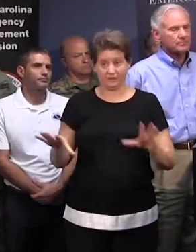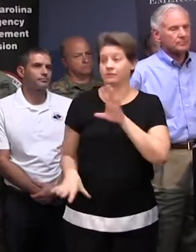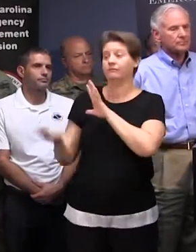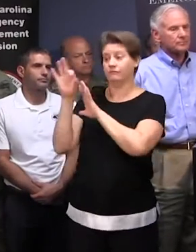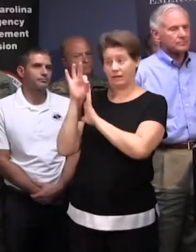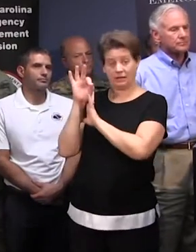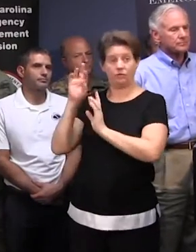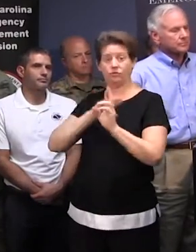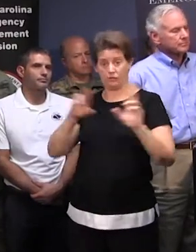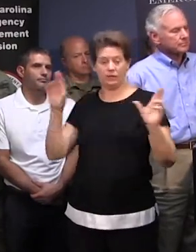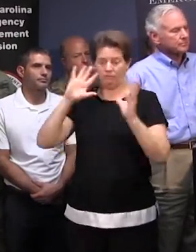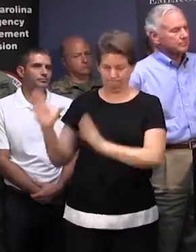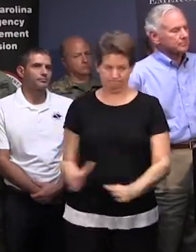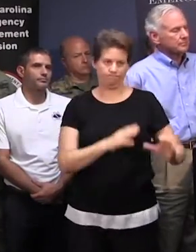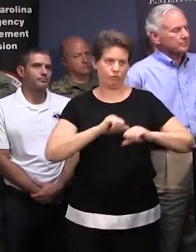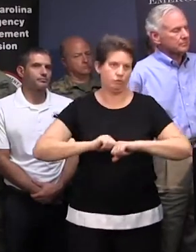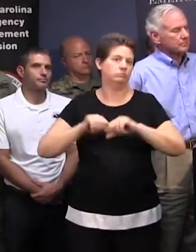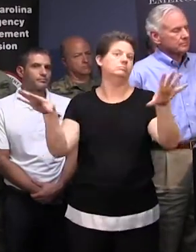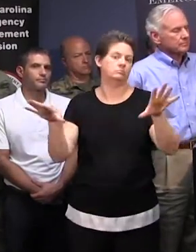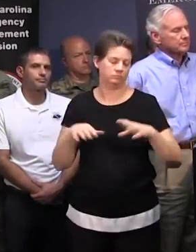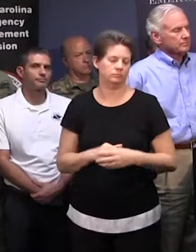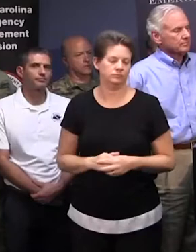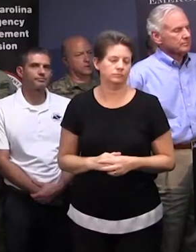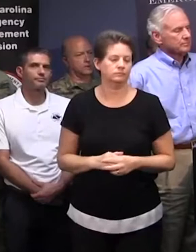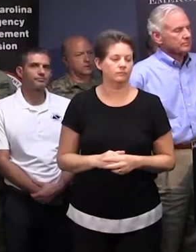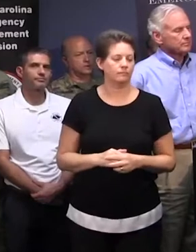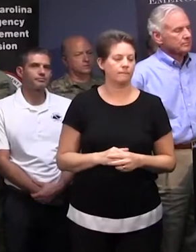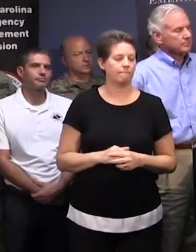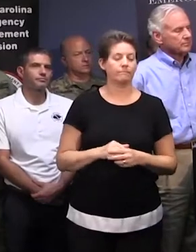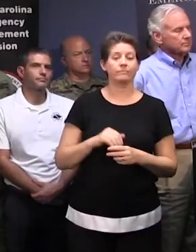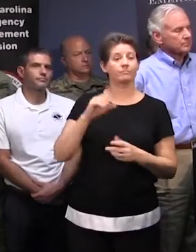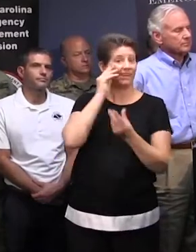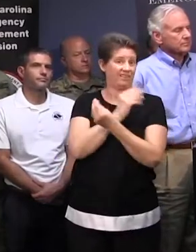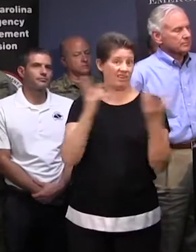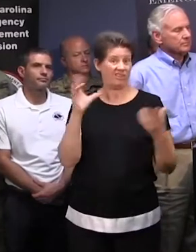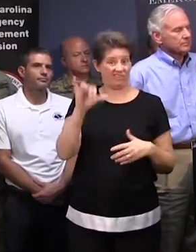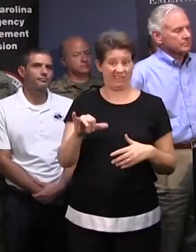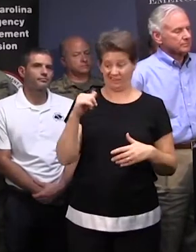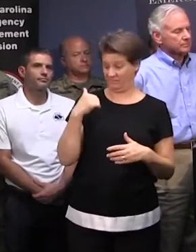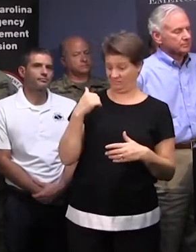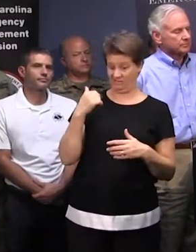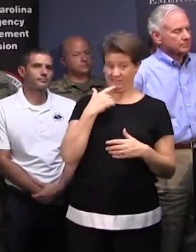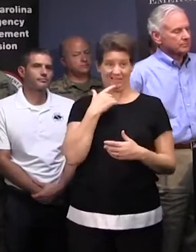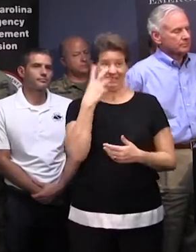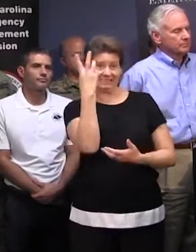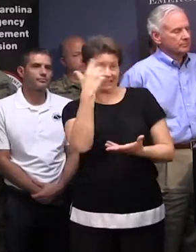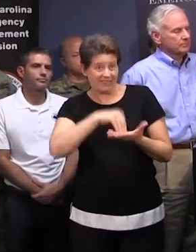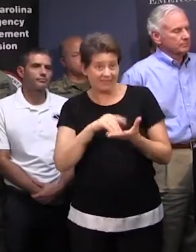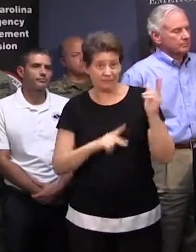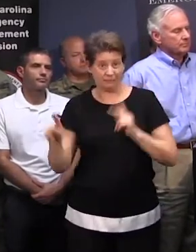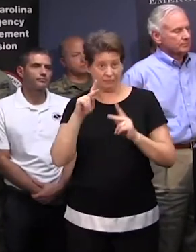distribution plan is being worked on at this time. As a result of these facts, you see we have over 6,000 people in